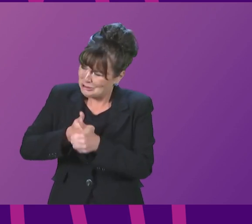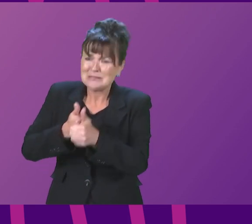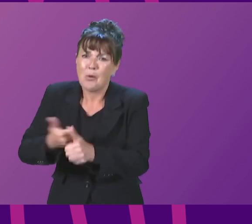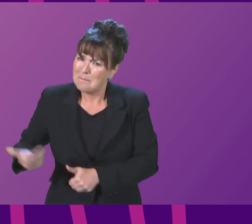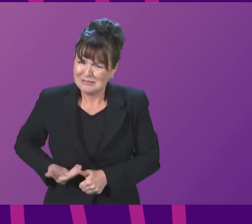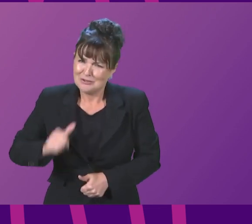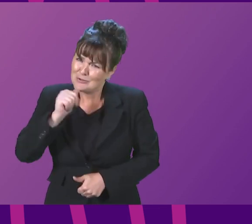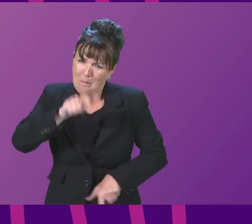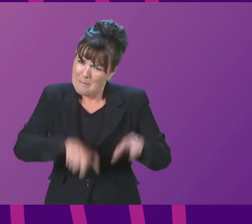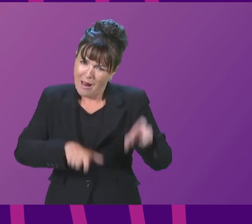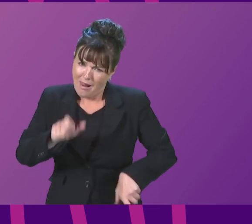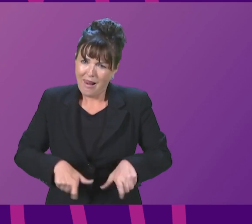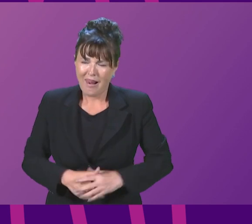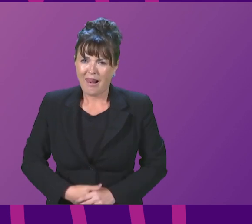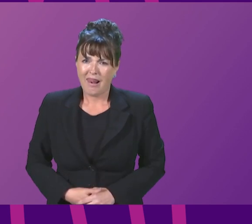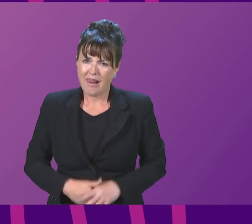today.